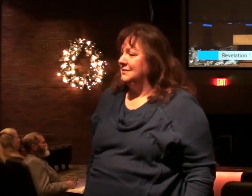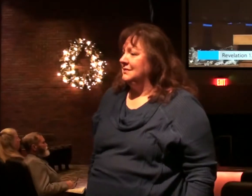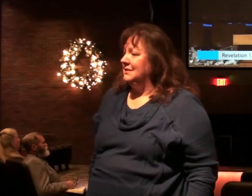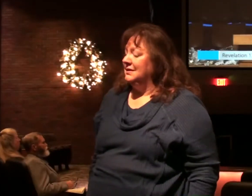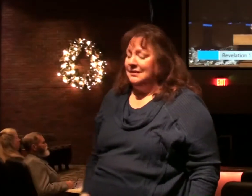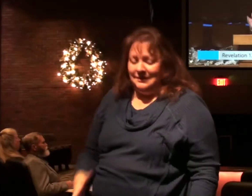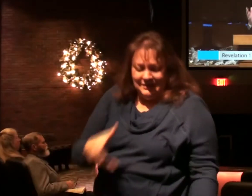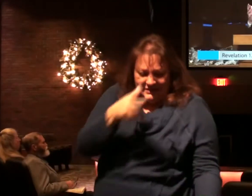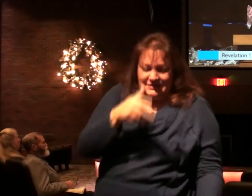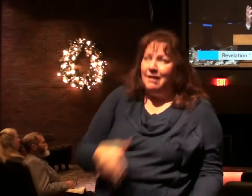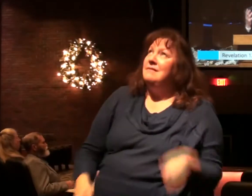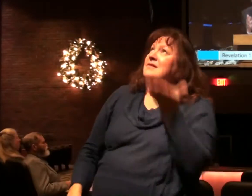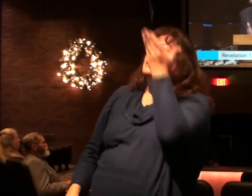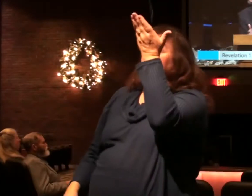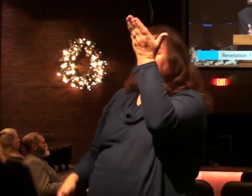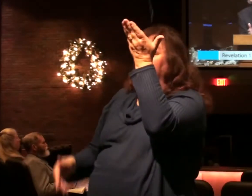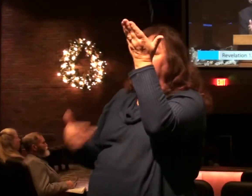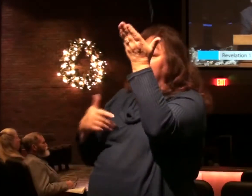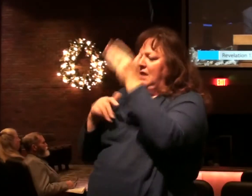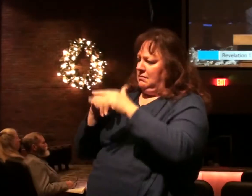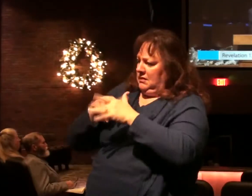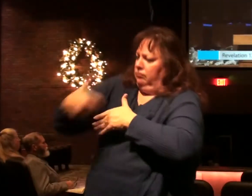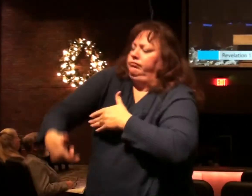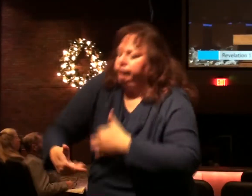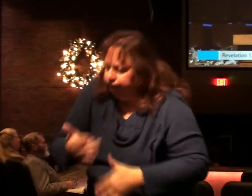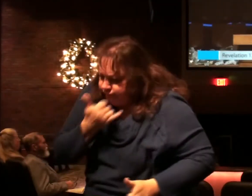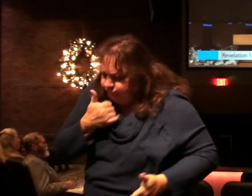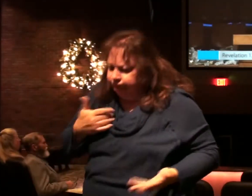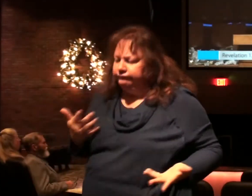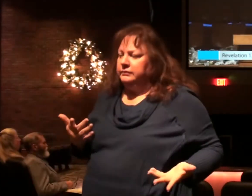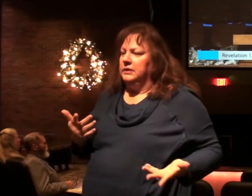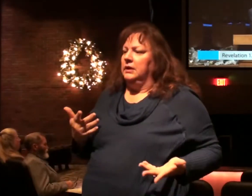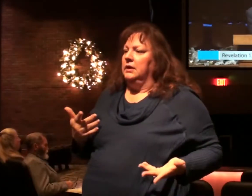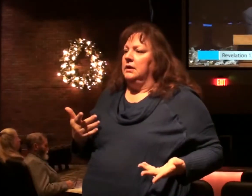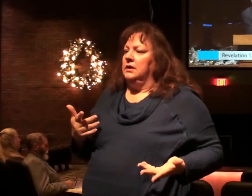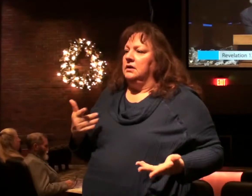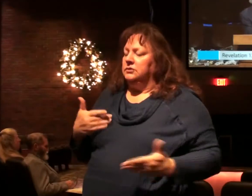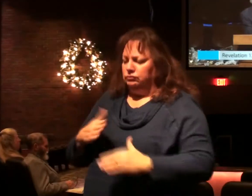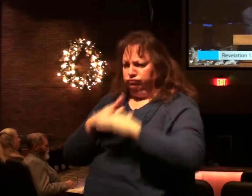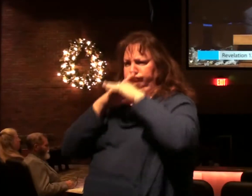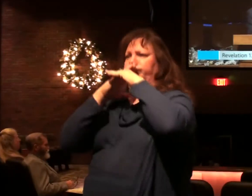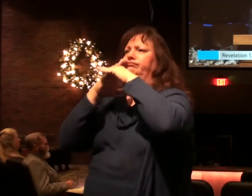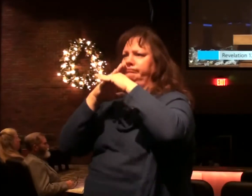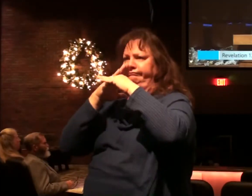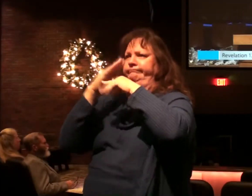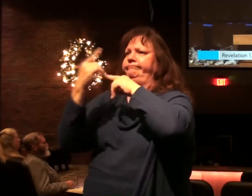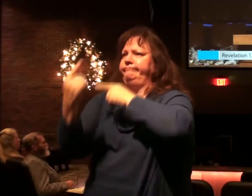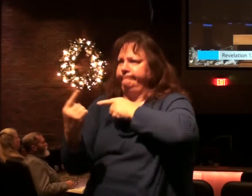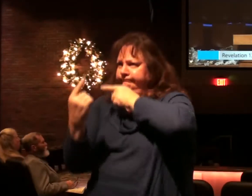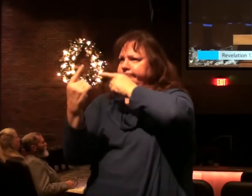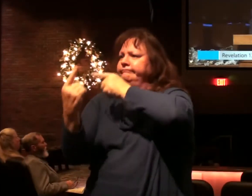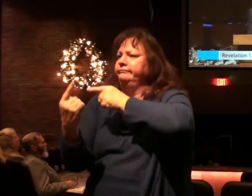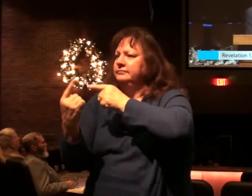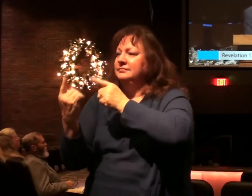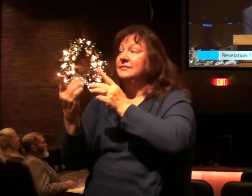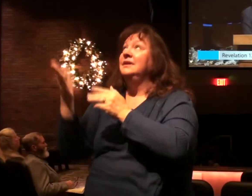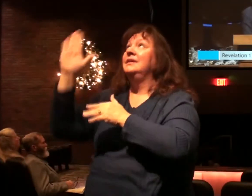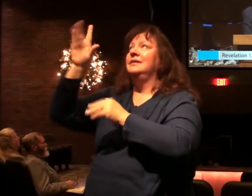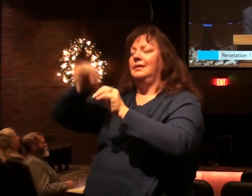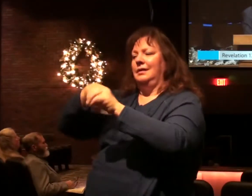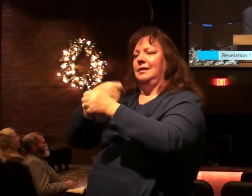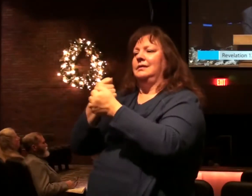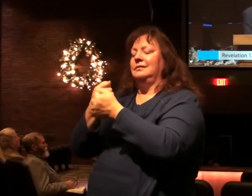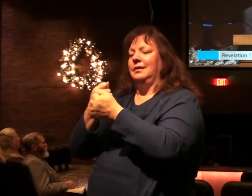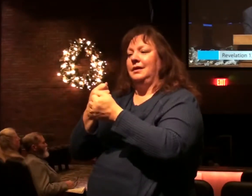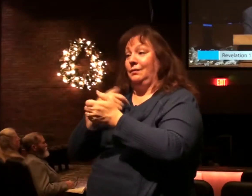The devil is there to make us stumble, to bring up obstacles. By God's grace,